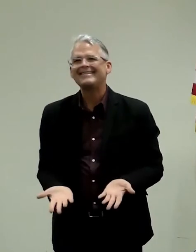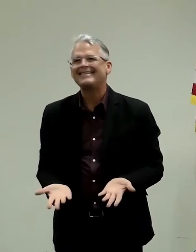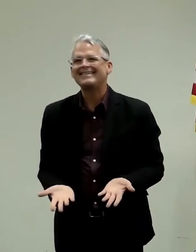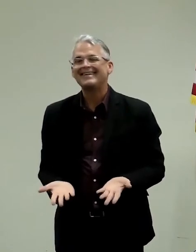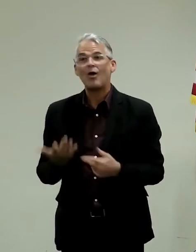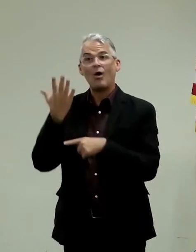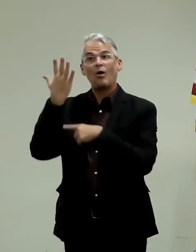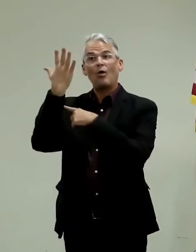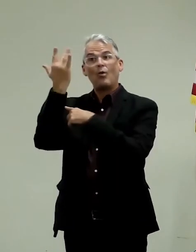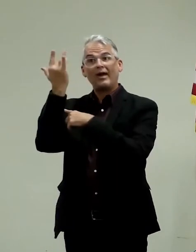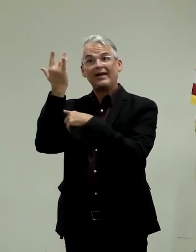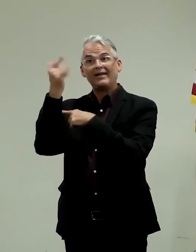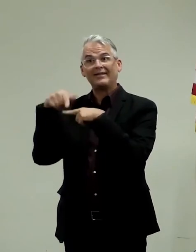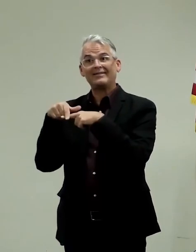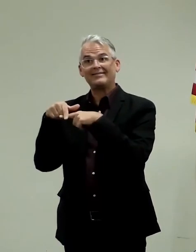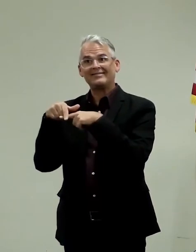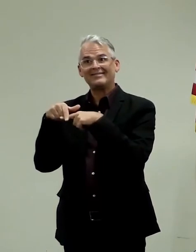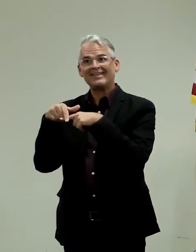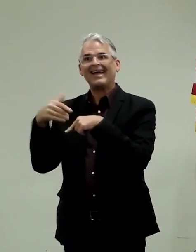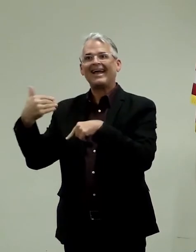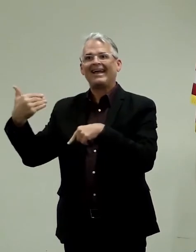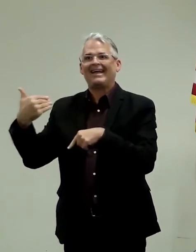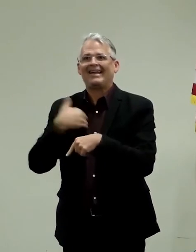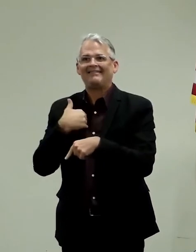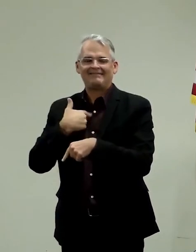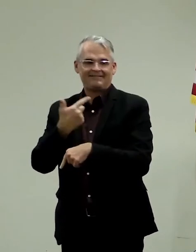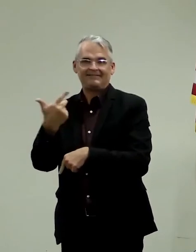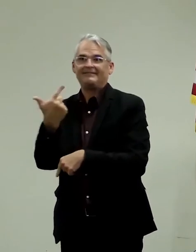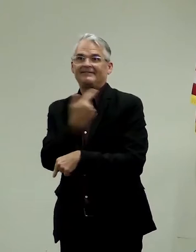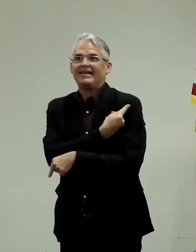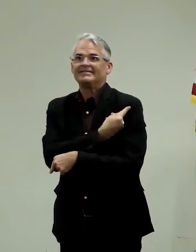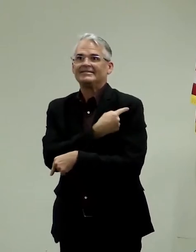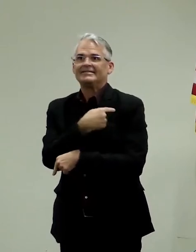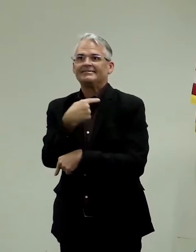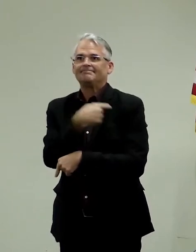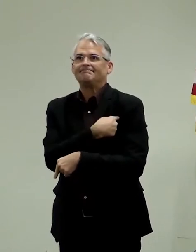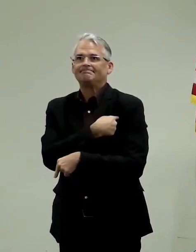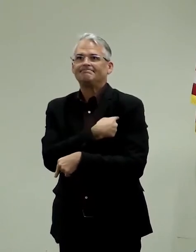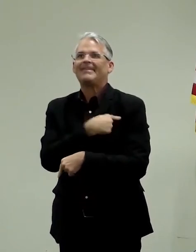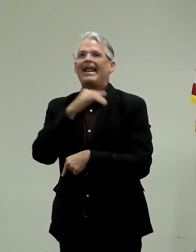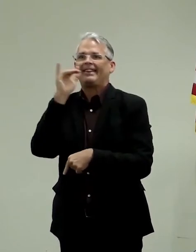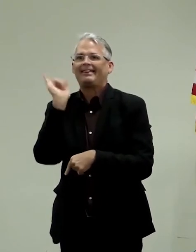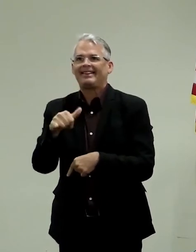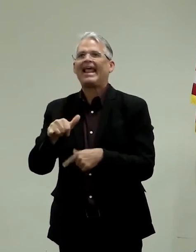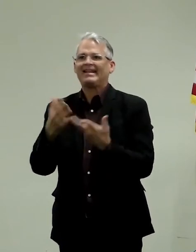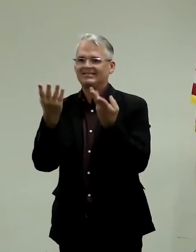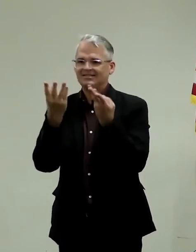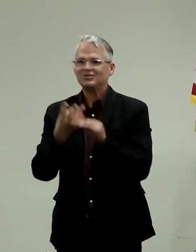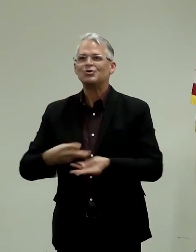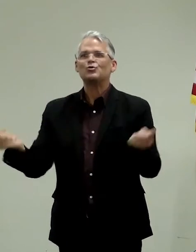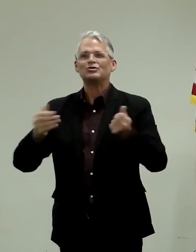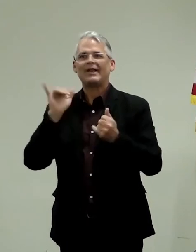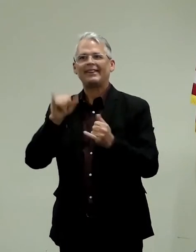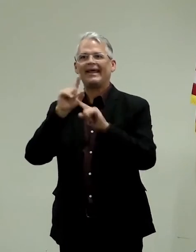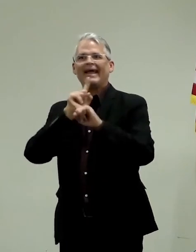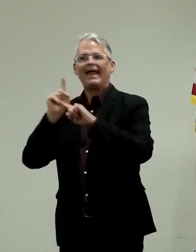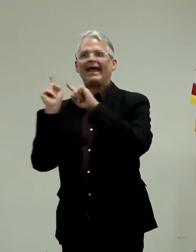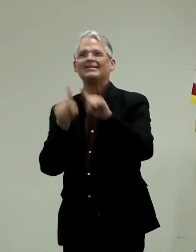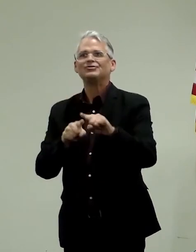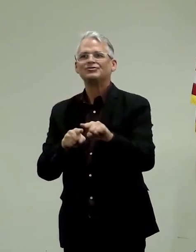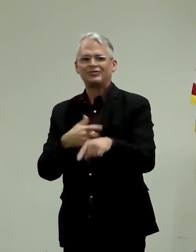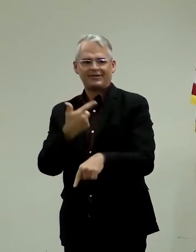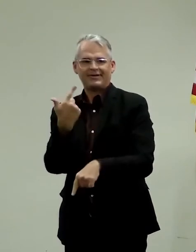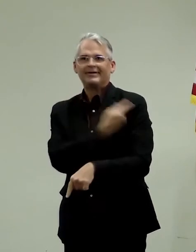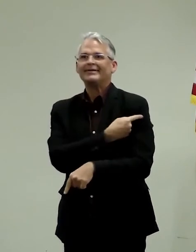solution this time. The COVID-19 vaccines. That's our solution. The vaccines are incredibly